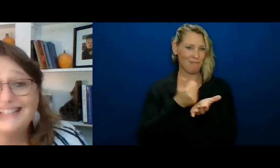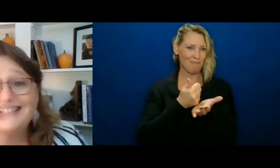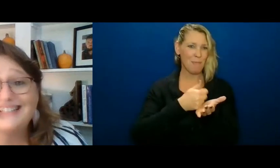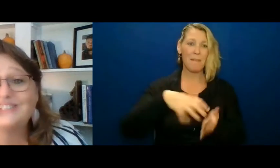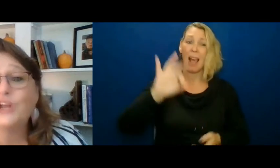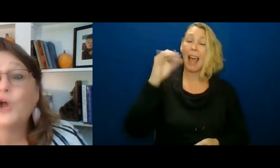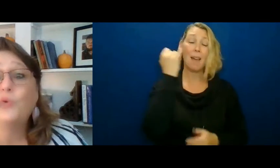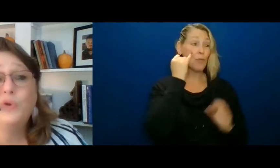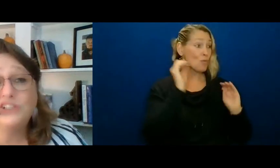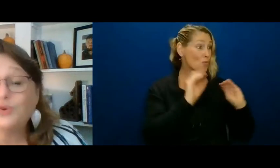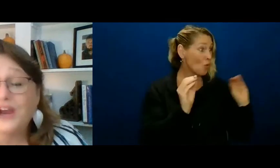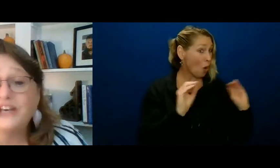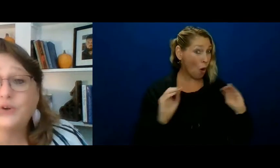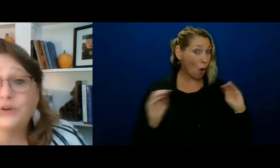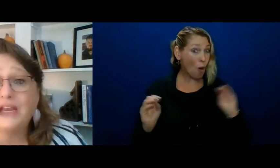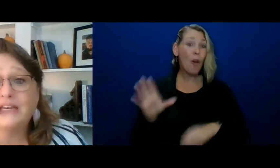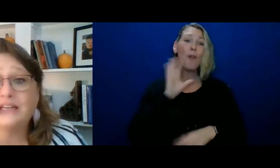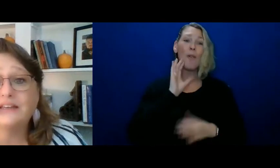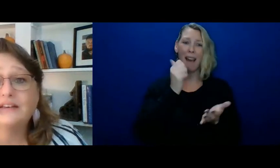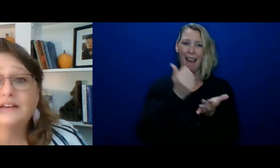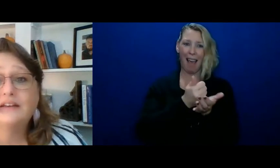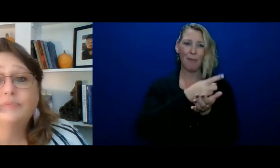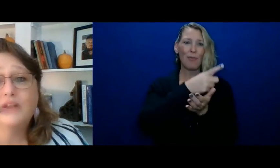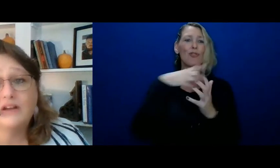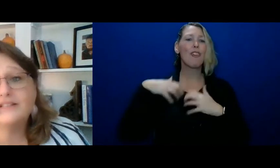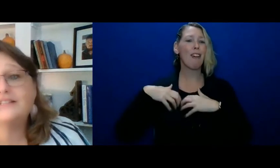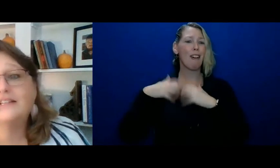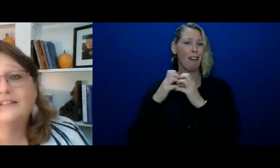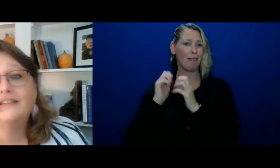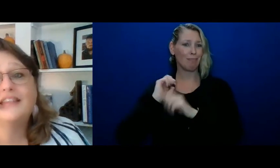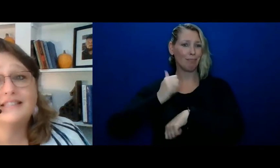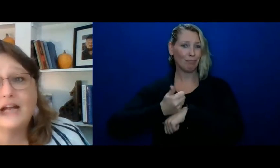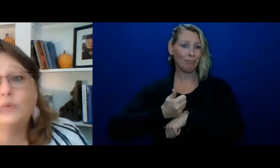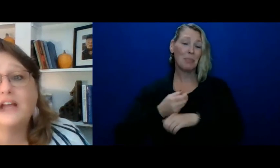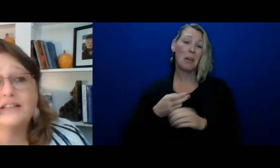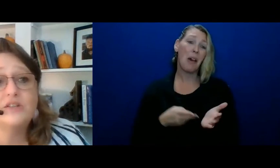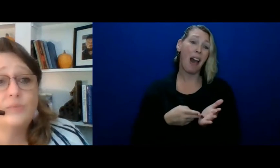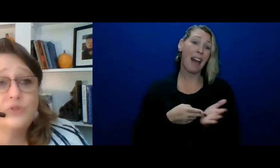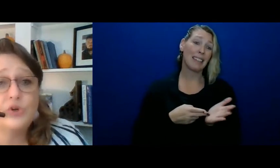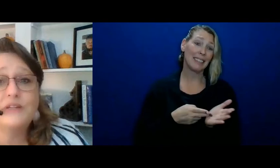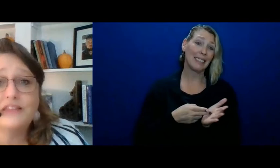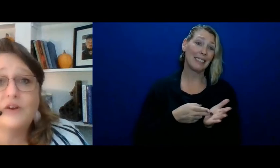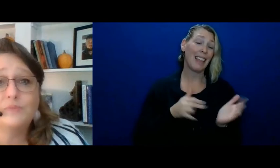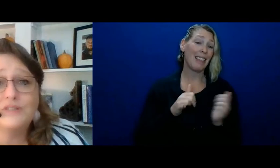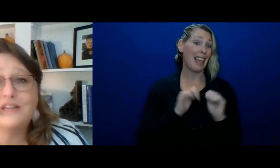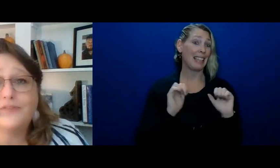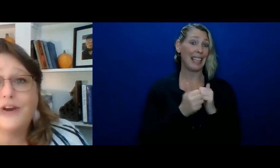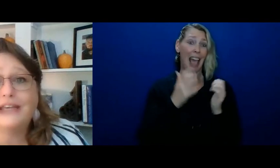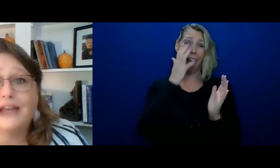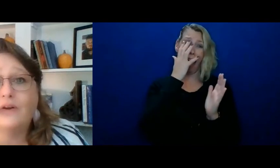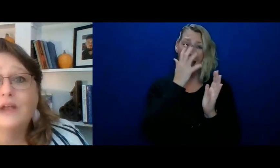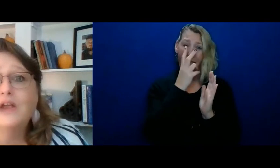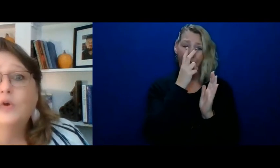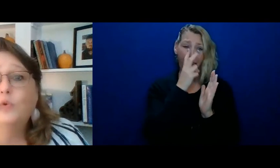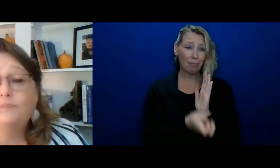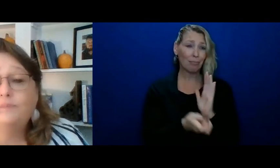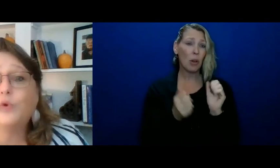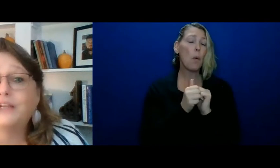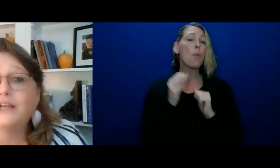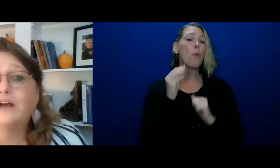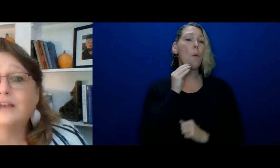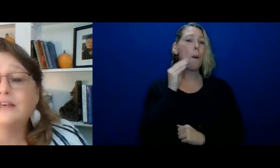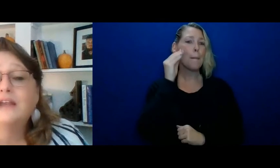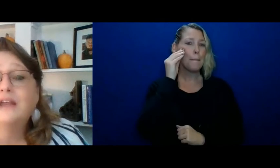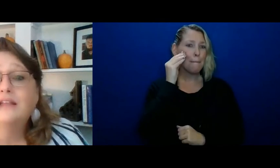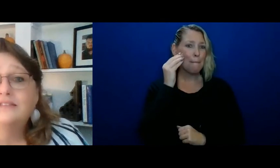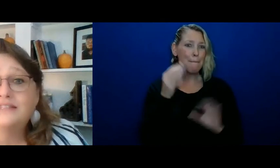if it doesn't exist we'll try to create it honestly that's how we got so absorbed in the home stuff right now we've been